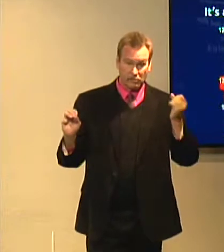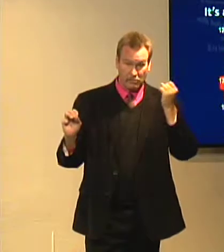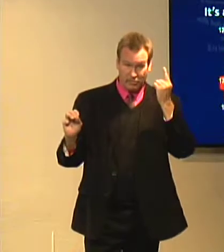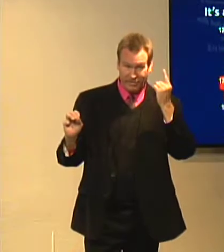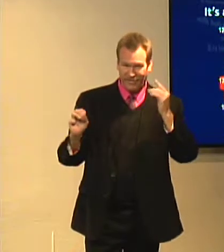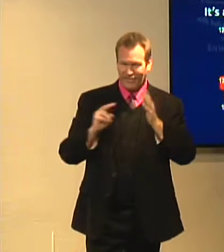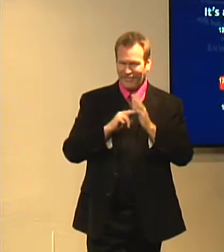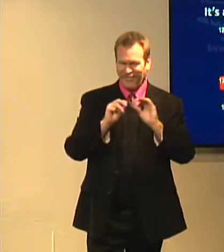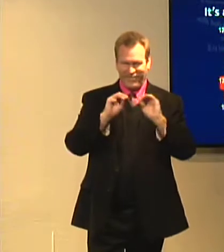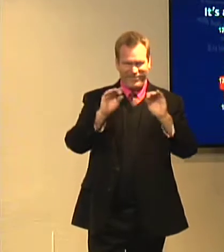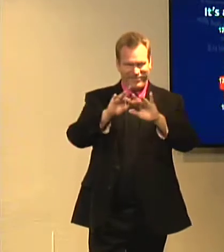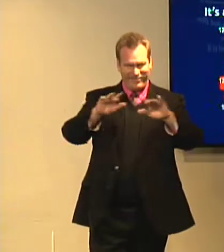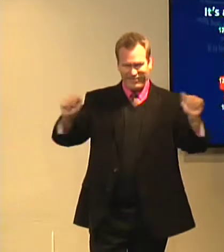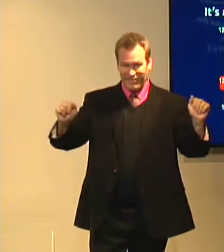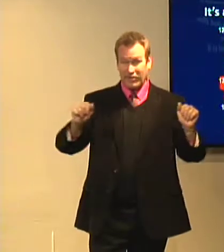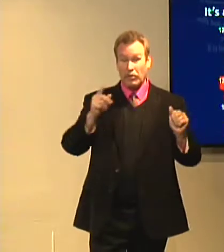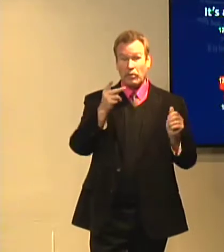AD, there was no resurrection